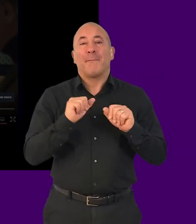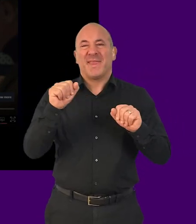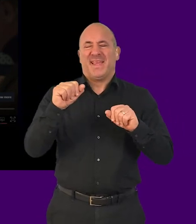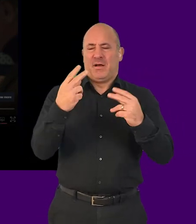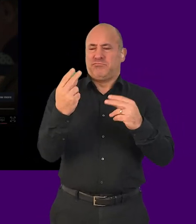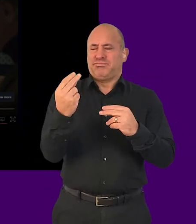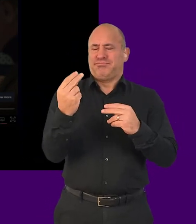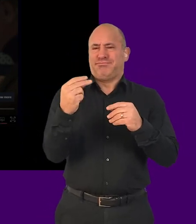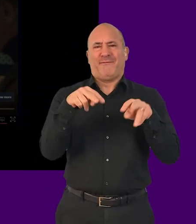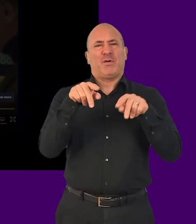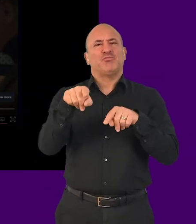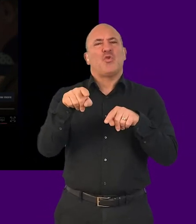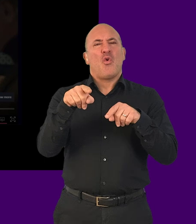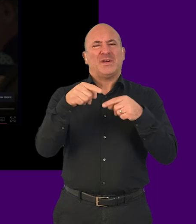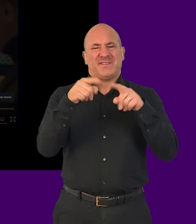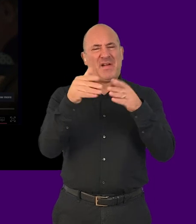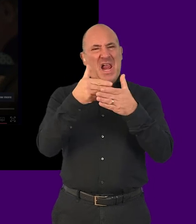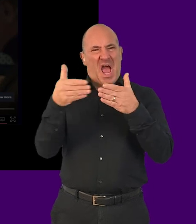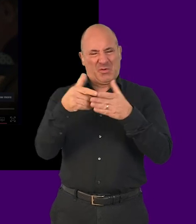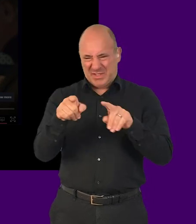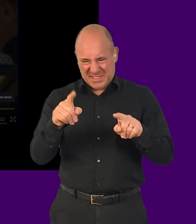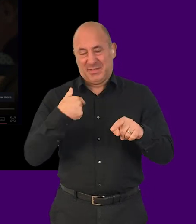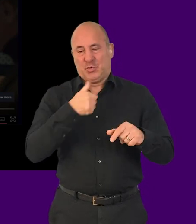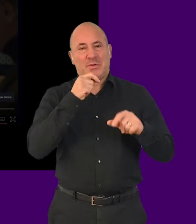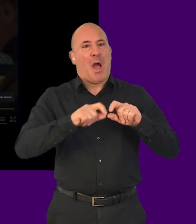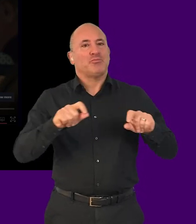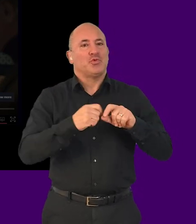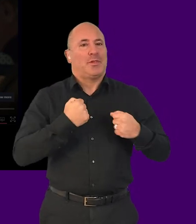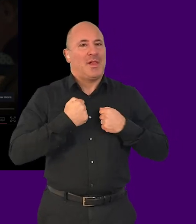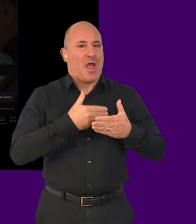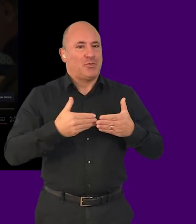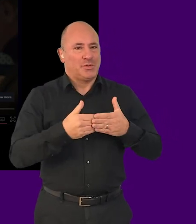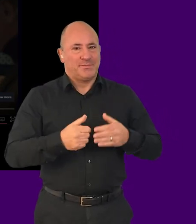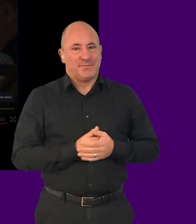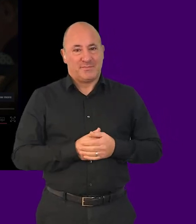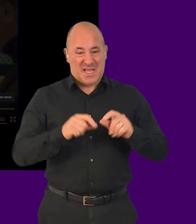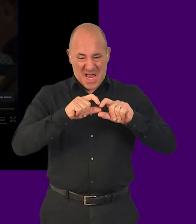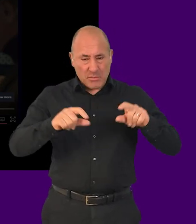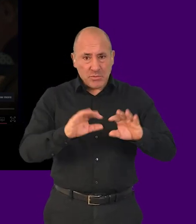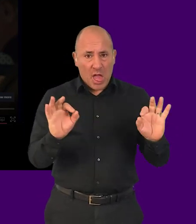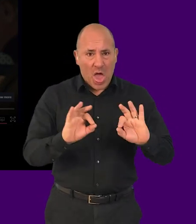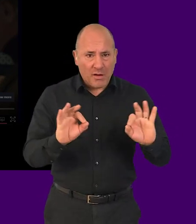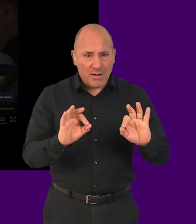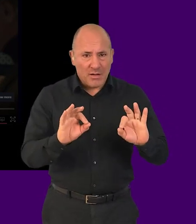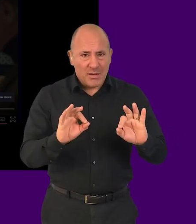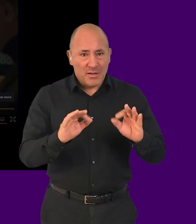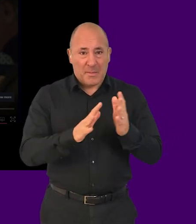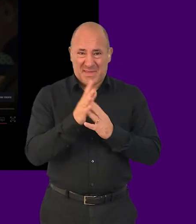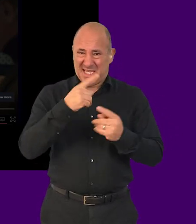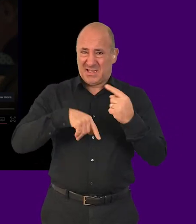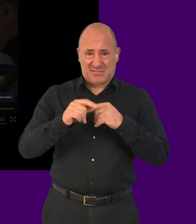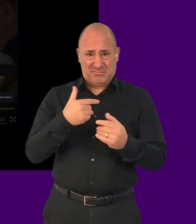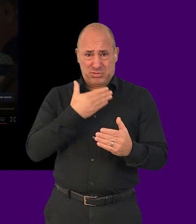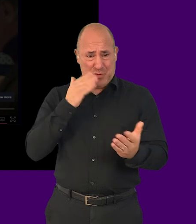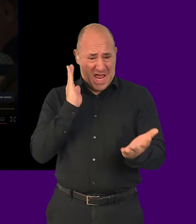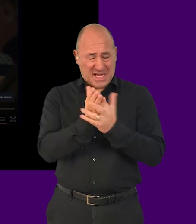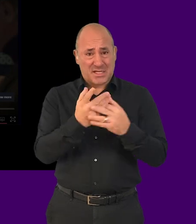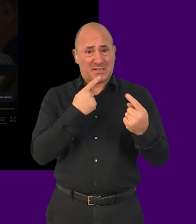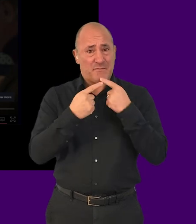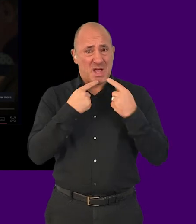first language is not the one used in the video. When captions are not provided, all these people have no access to the information in the audio track.